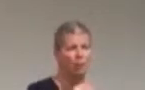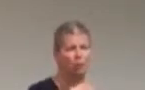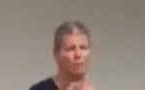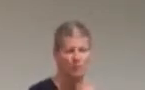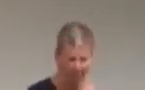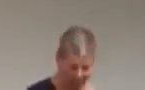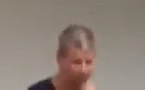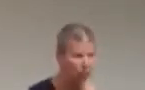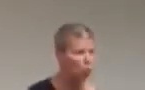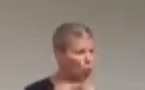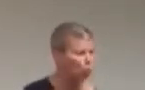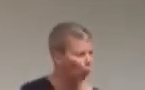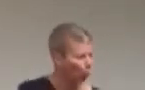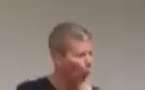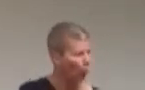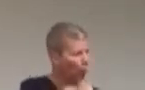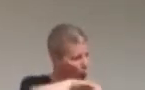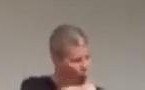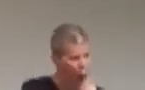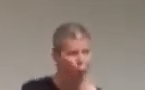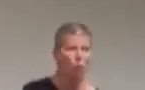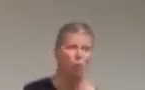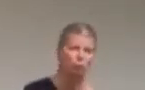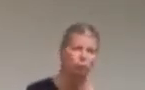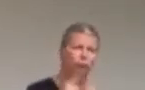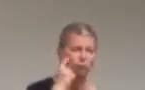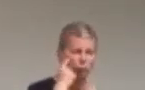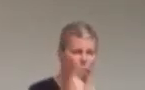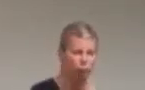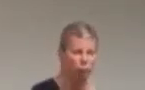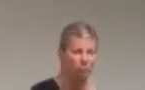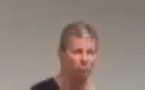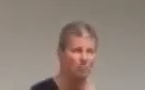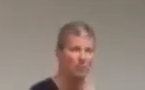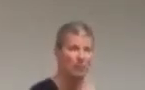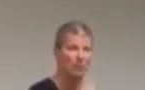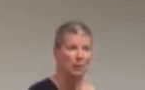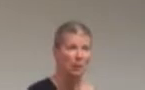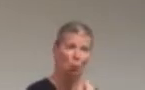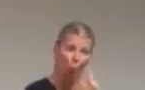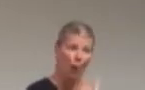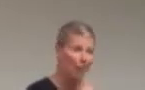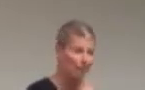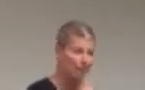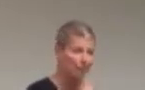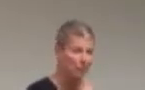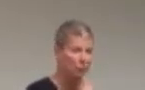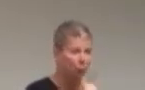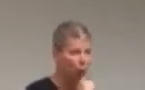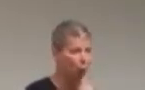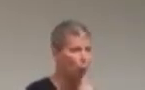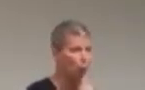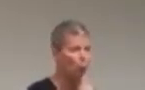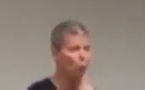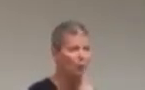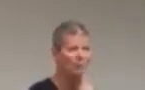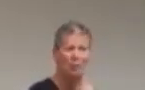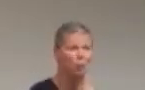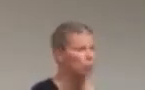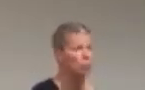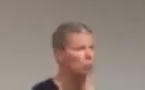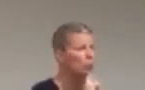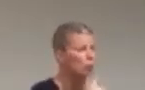think that's what we need to keep in mind is that there is no one asexual message. So, it's all of us.